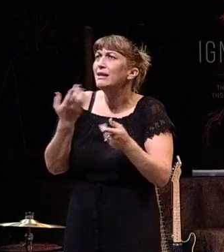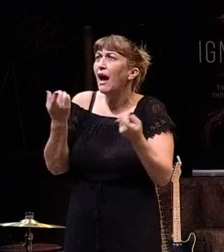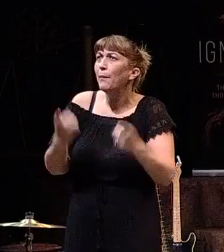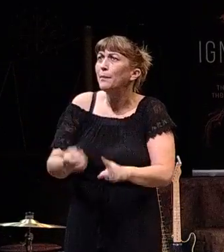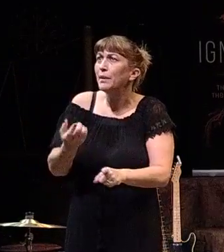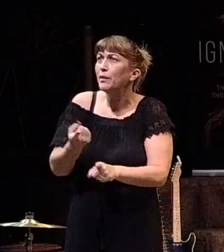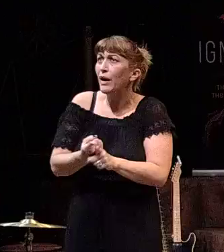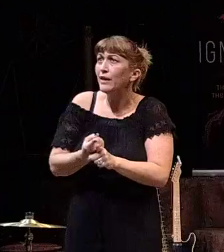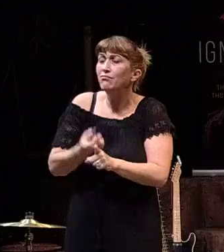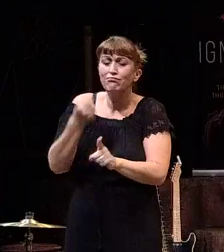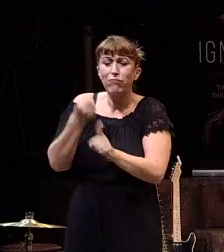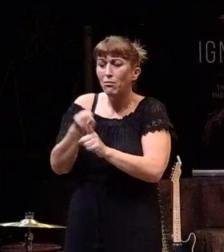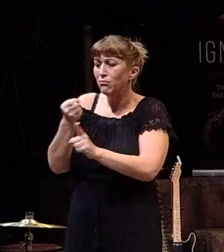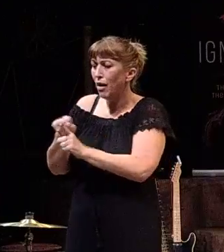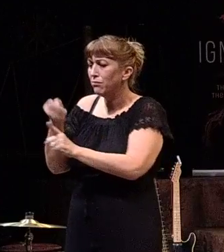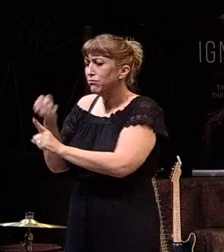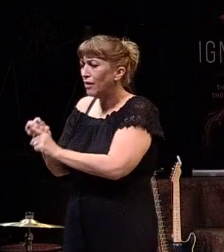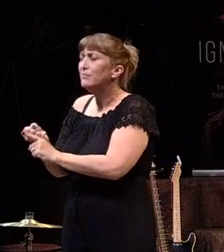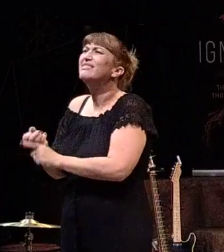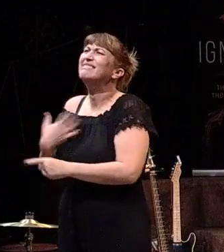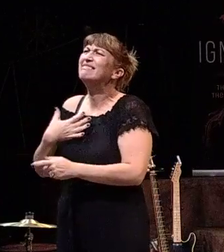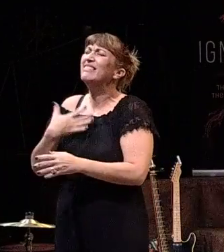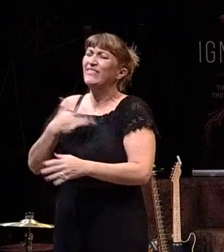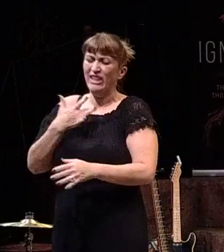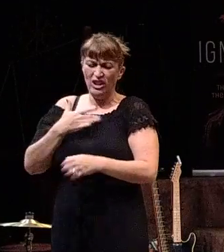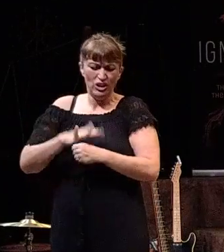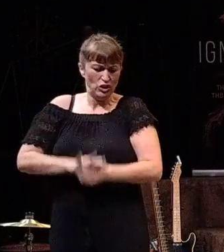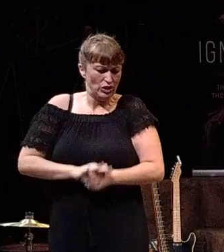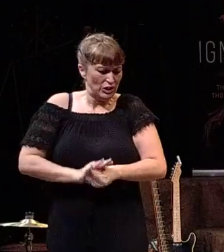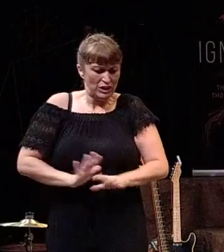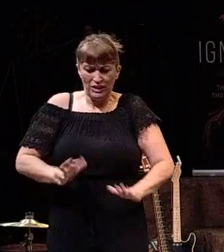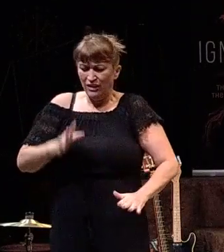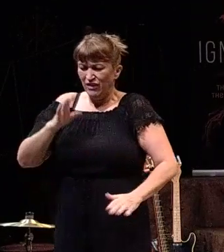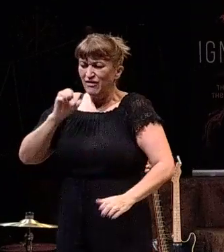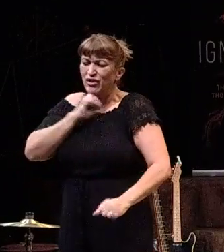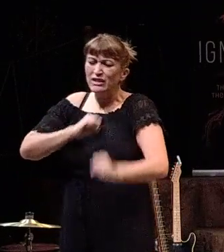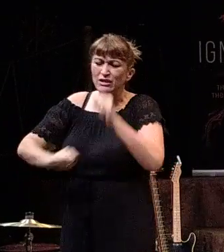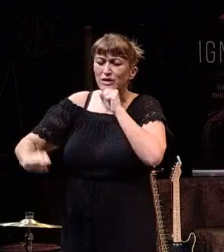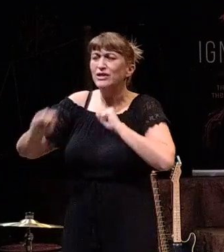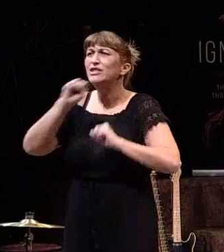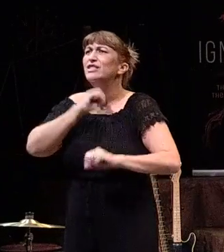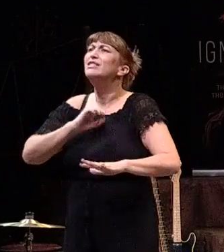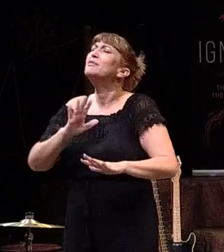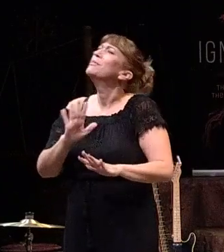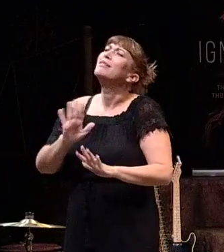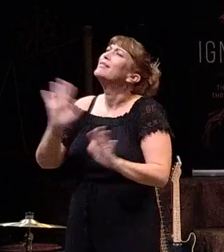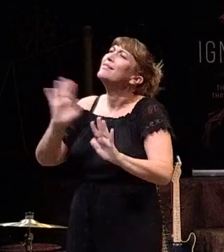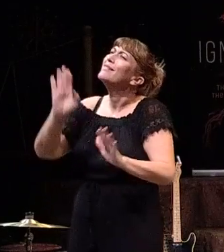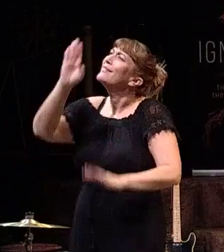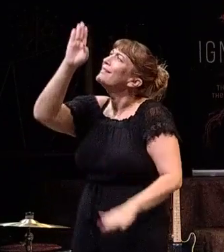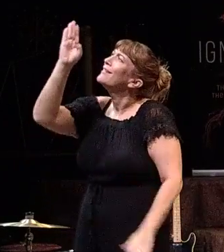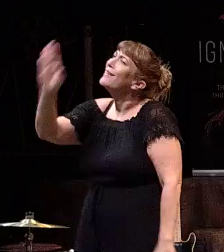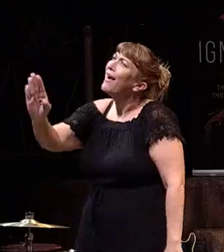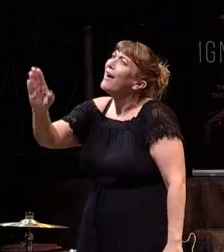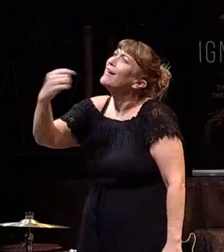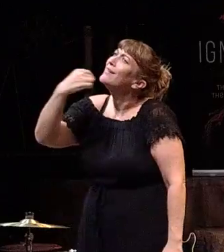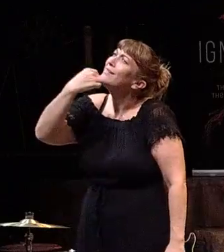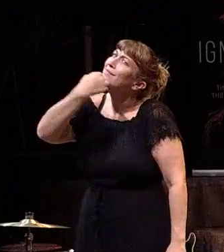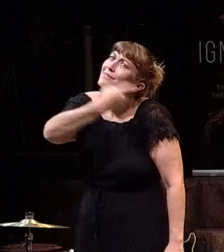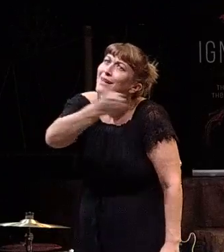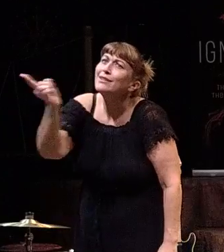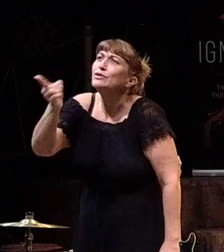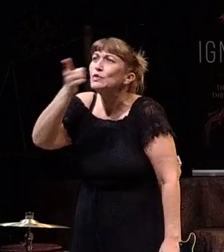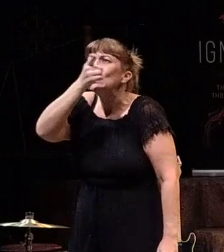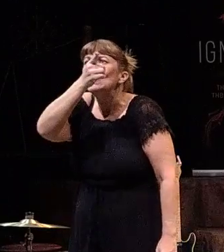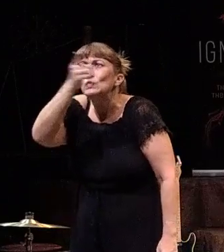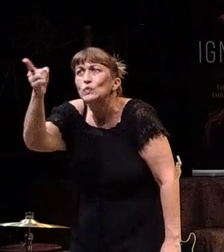so easy to feel stressed and frustrated. But God says, you can find